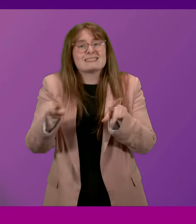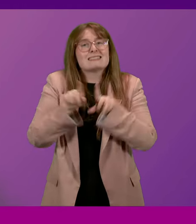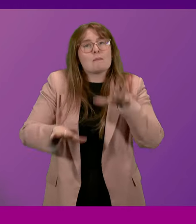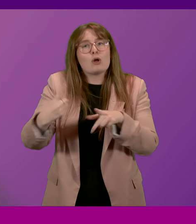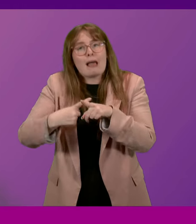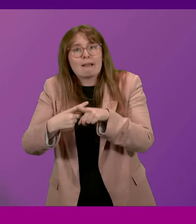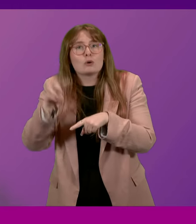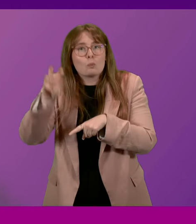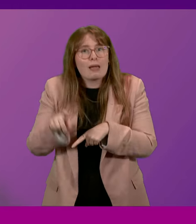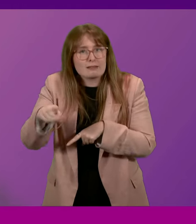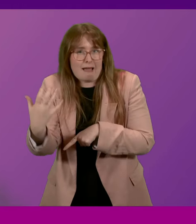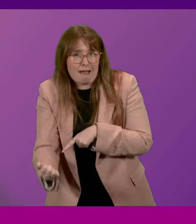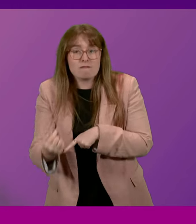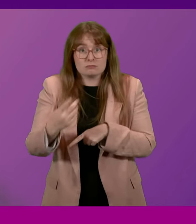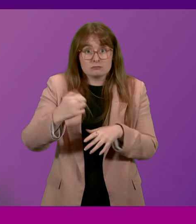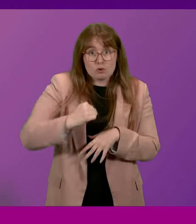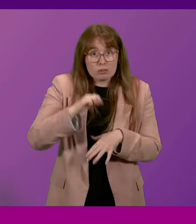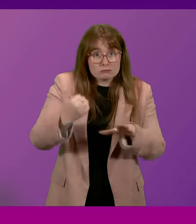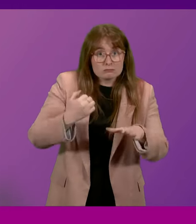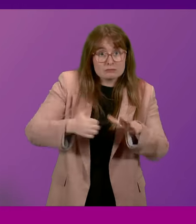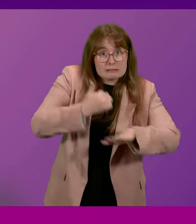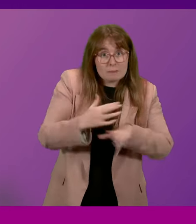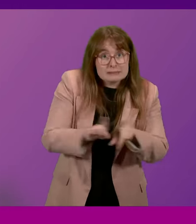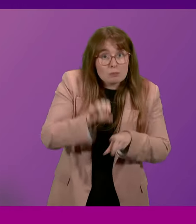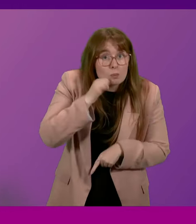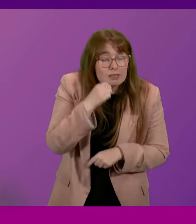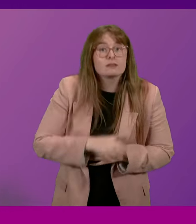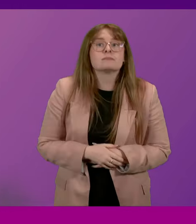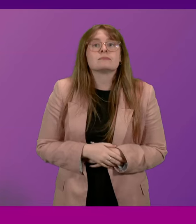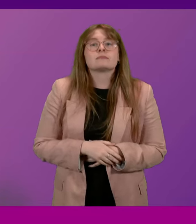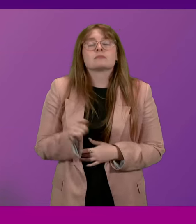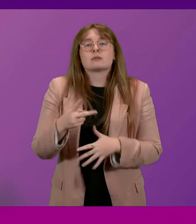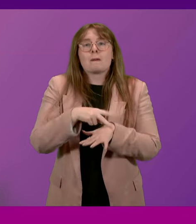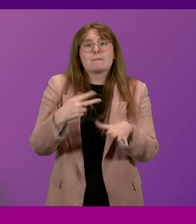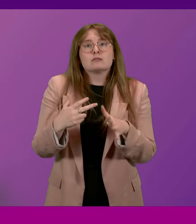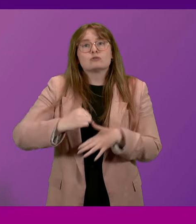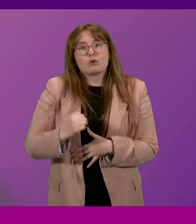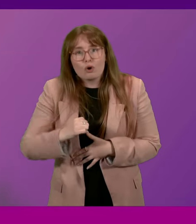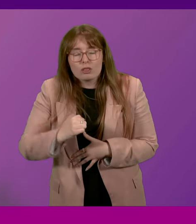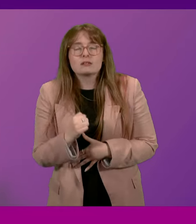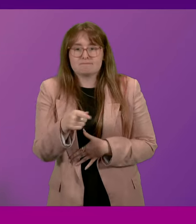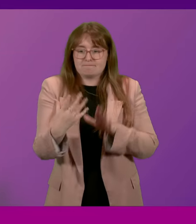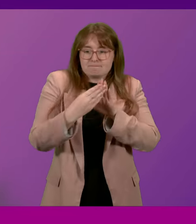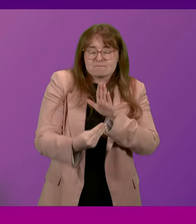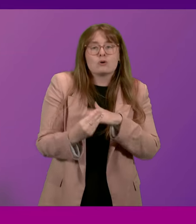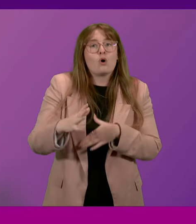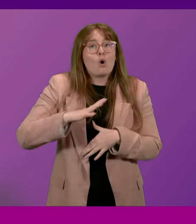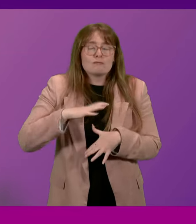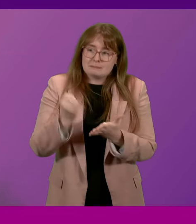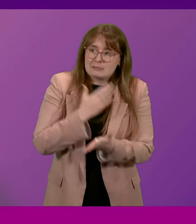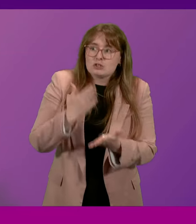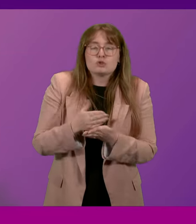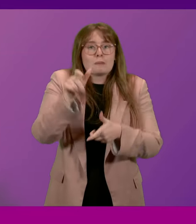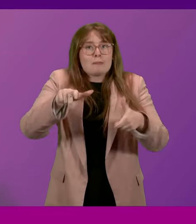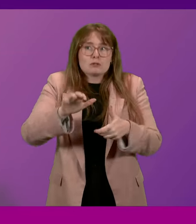Government for England and Wales. First Minister. Presiding officer, Police Scotland's contact assessment model already ensures that people receive the